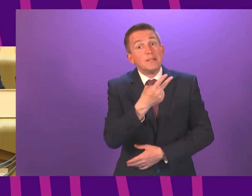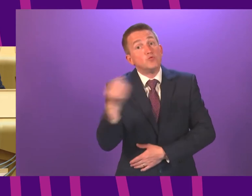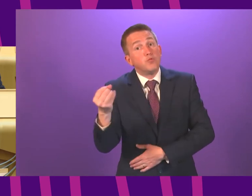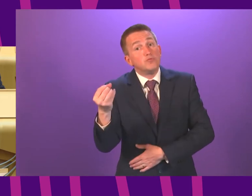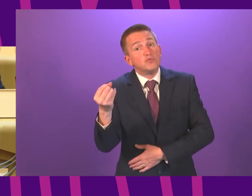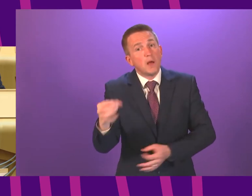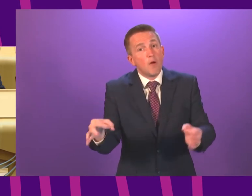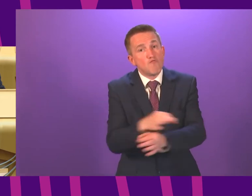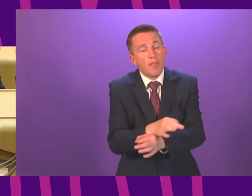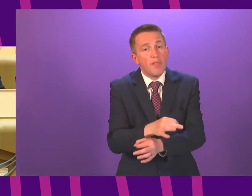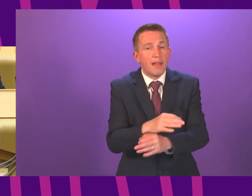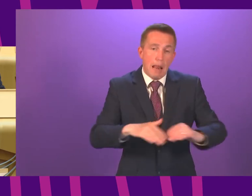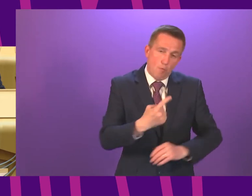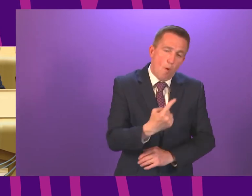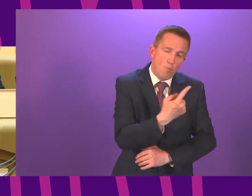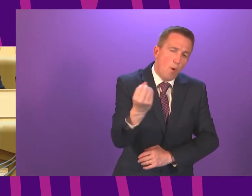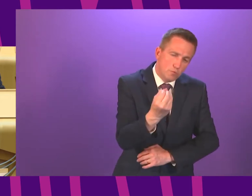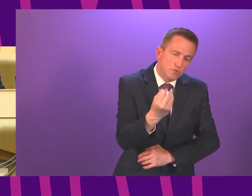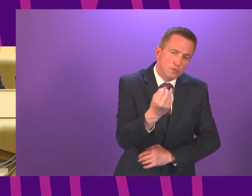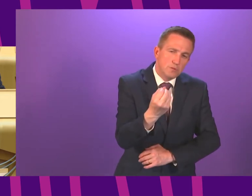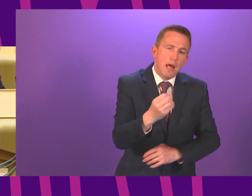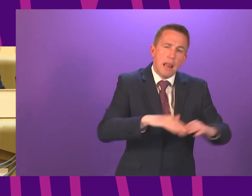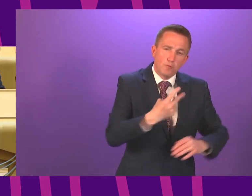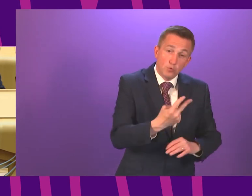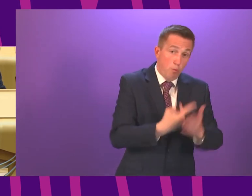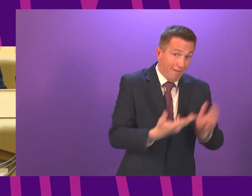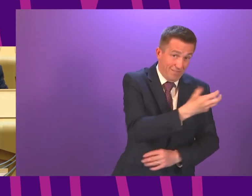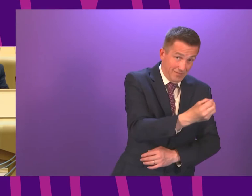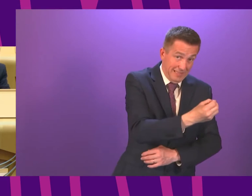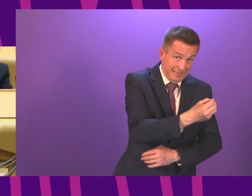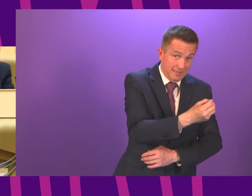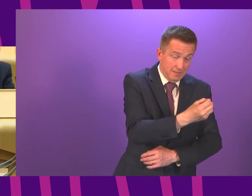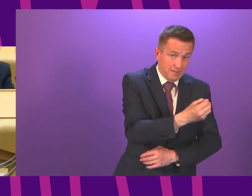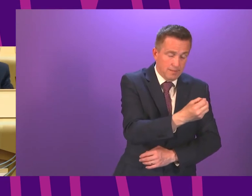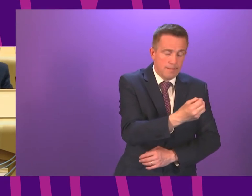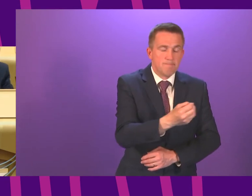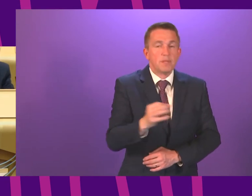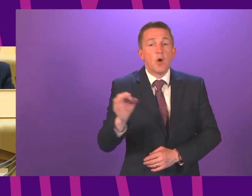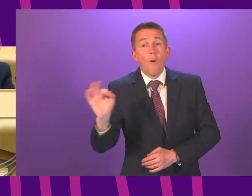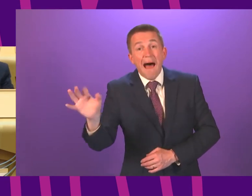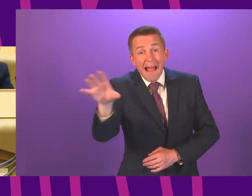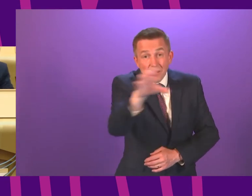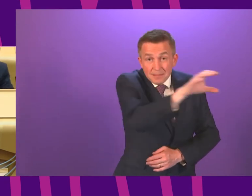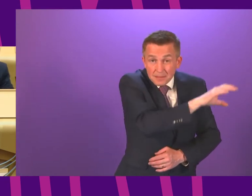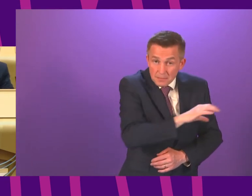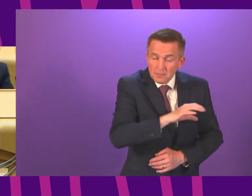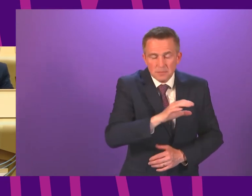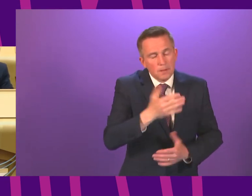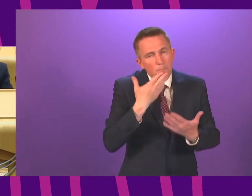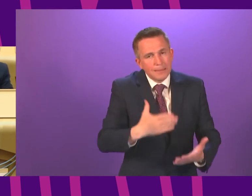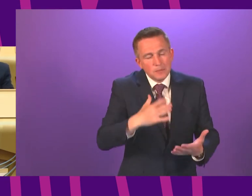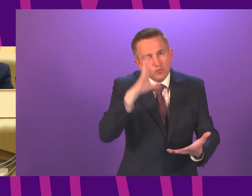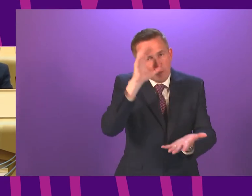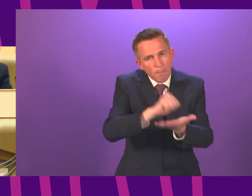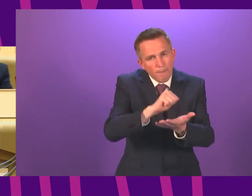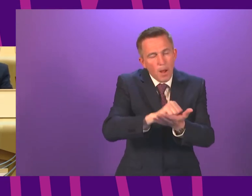rather than 100 at level one and 50 at level two. Again though, as well as asking islanders to exercise continued care, I